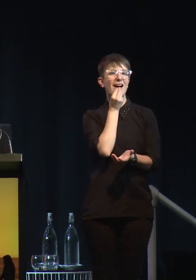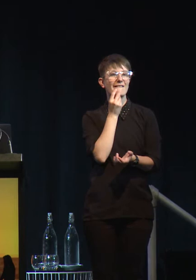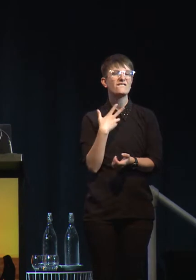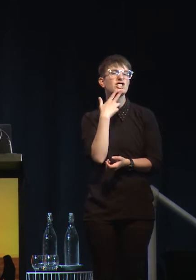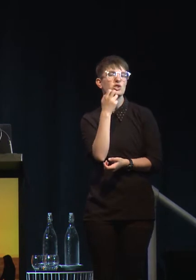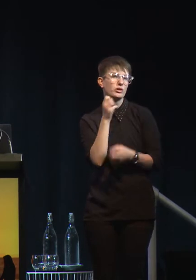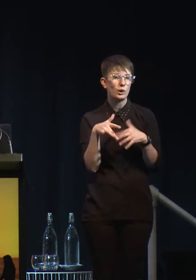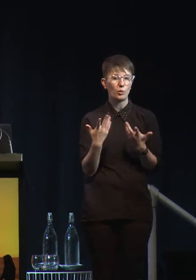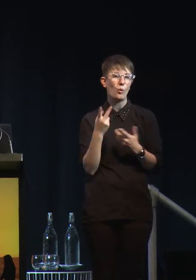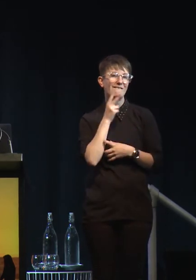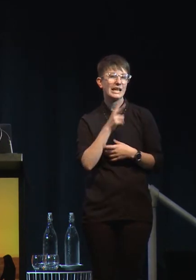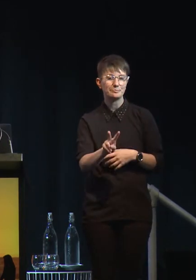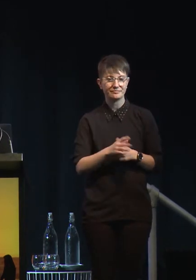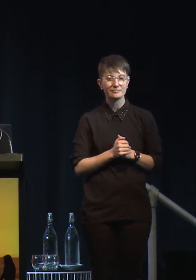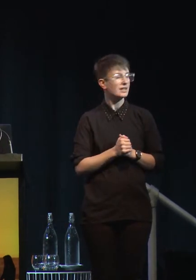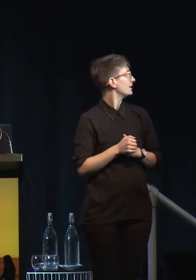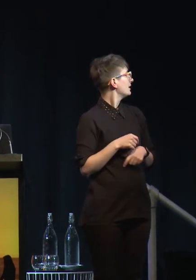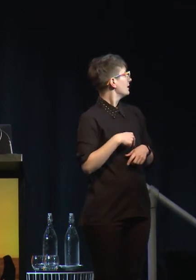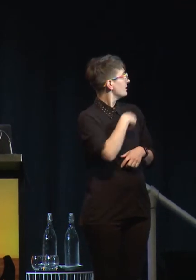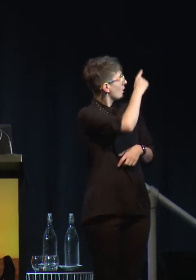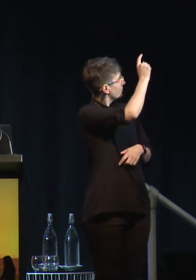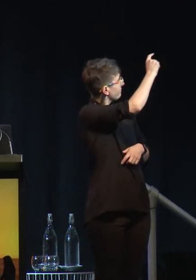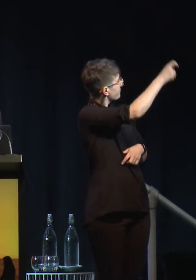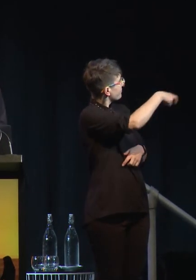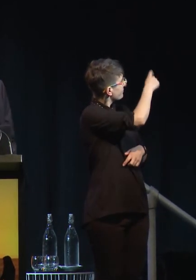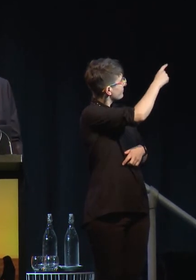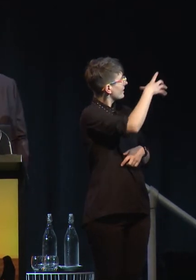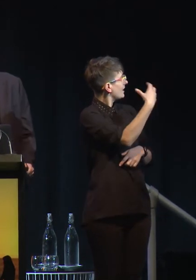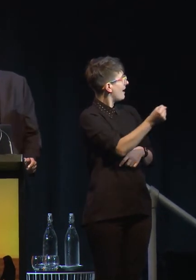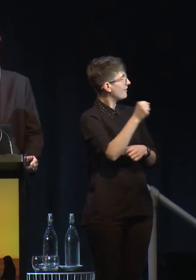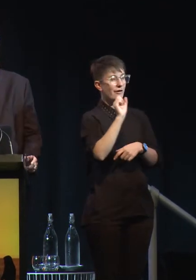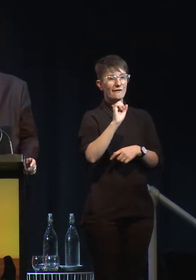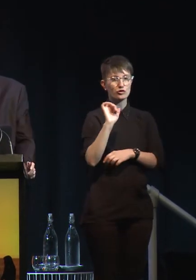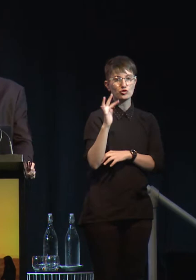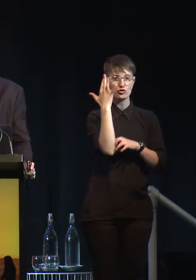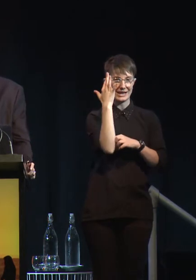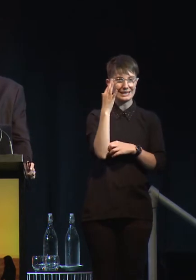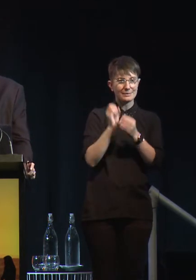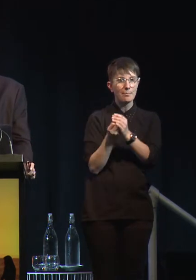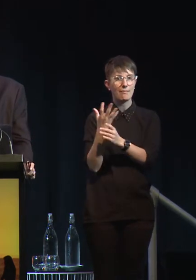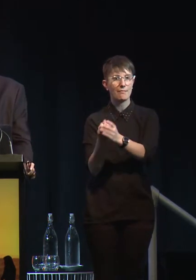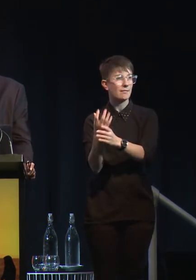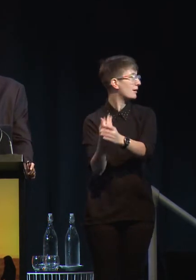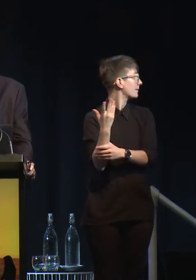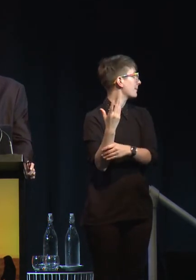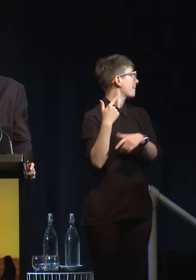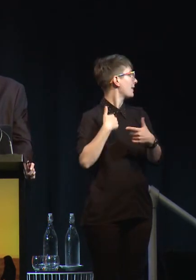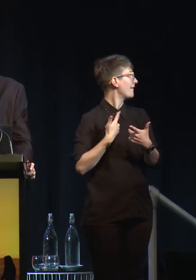We clean up the oceans. We have fresh, safe water for all. And we protect biodiversity.